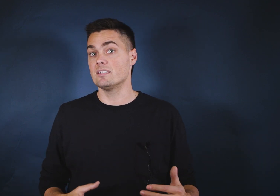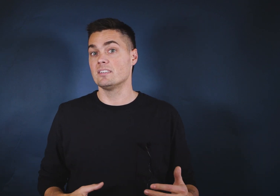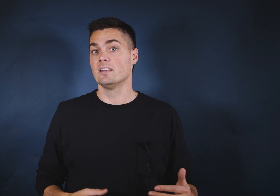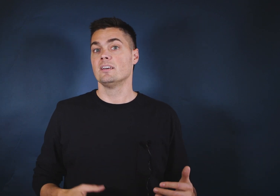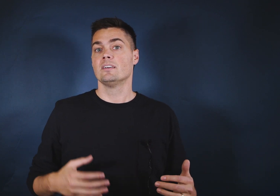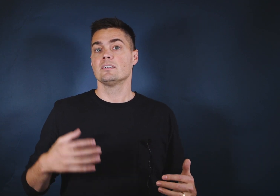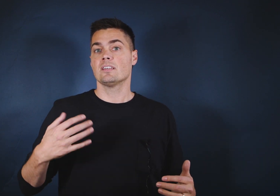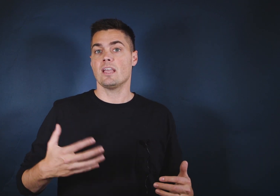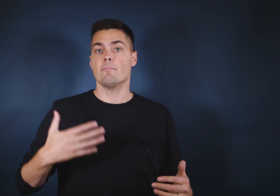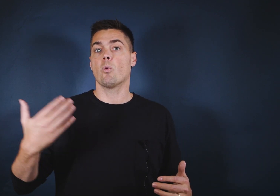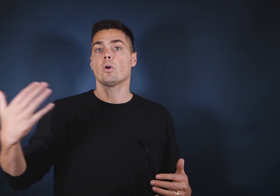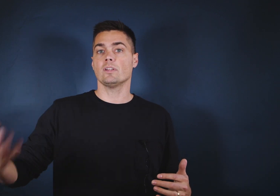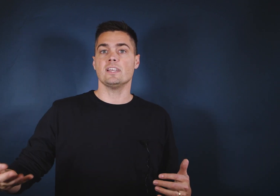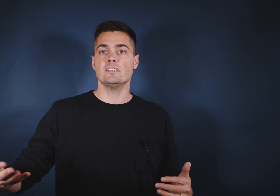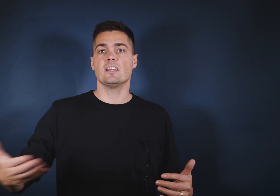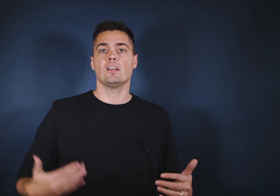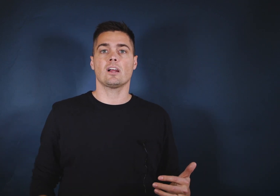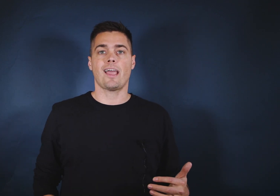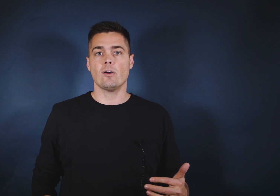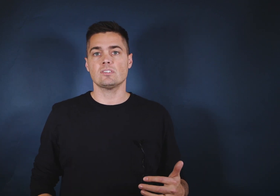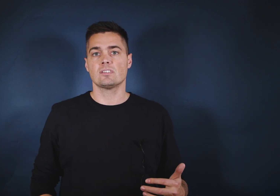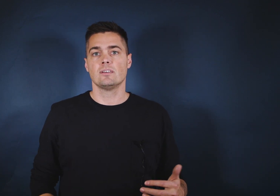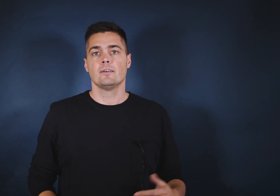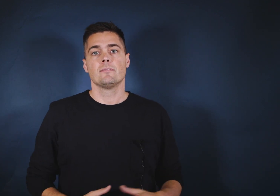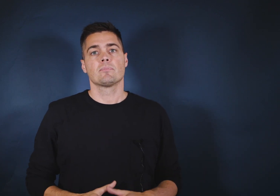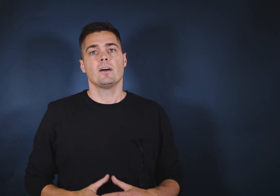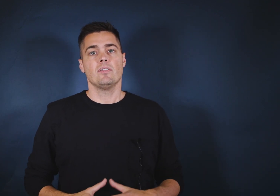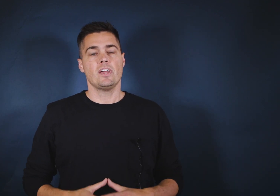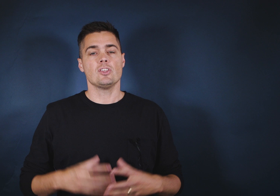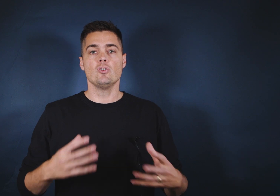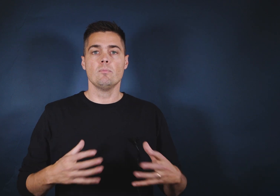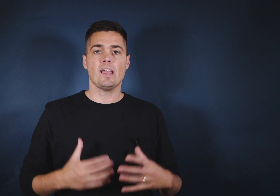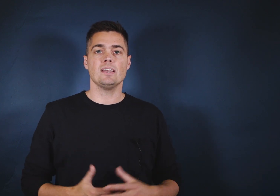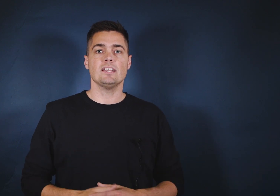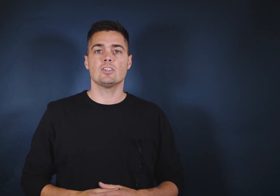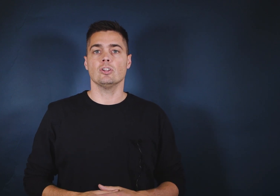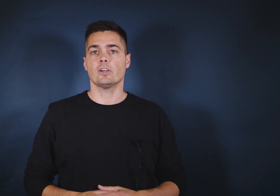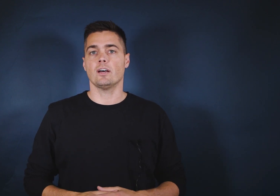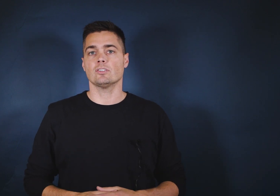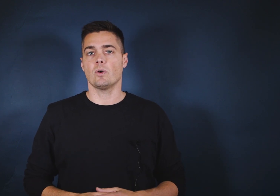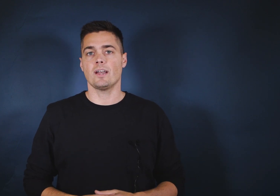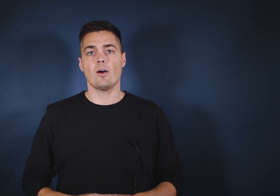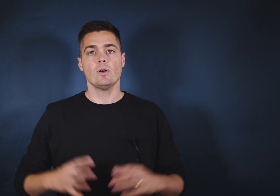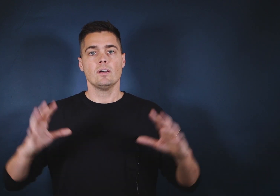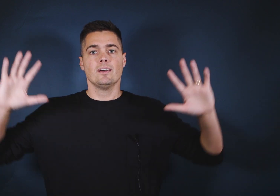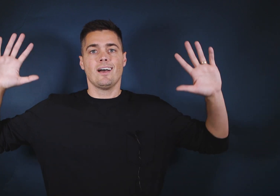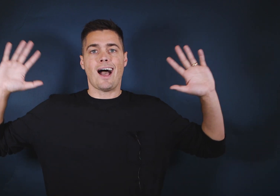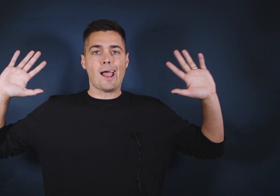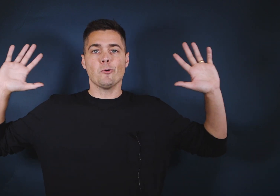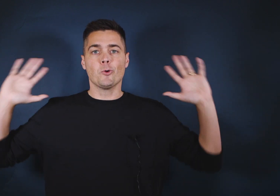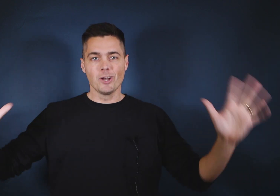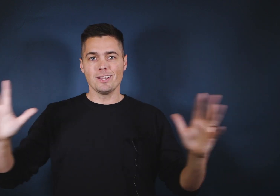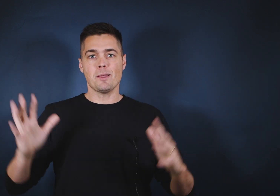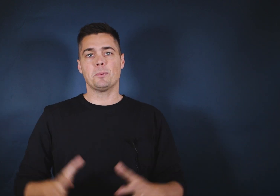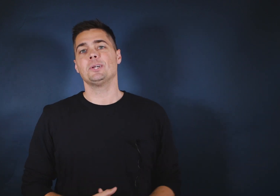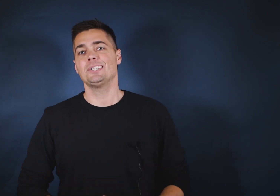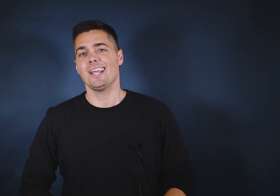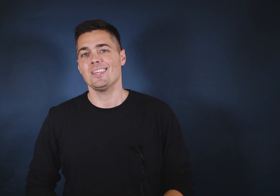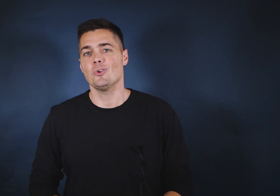to get more leads in your accounts, then you may need to look elsewhere. Now, I really appreciate you